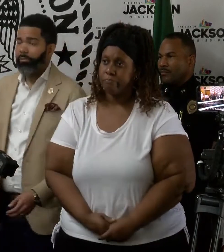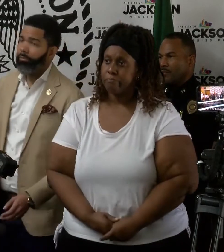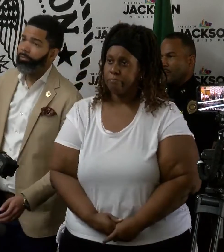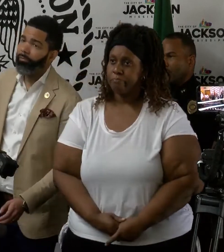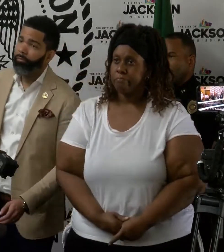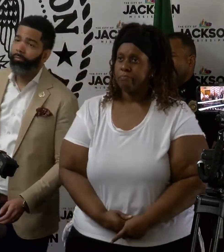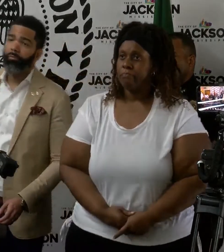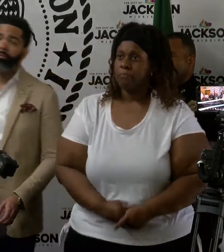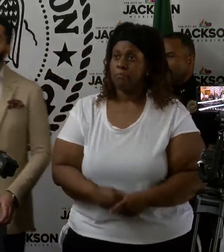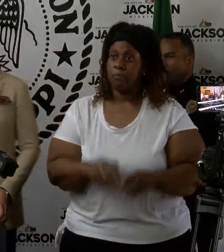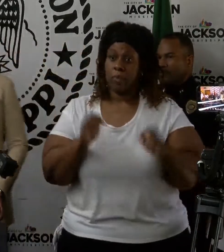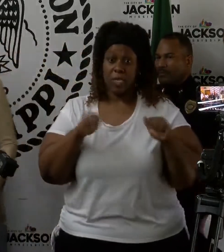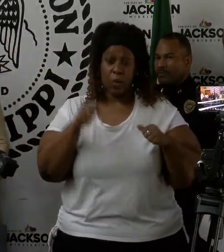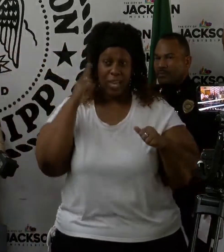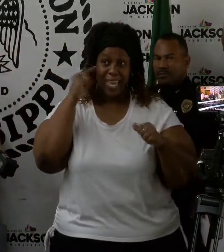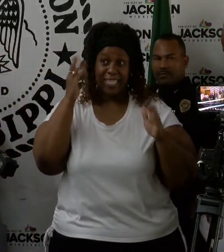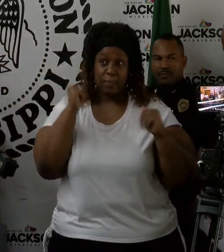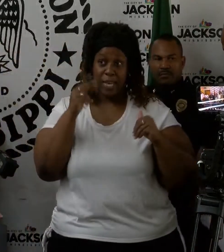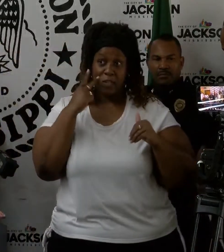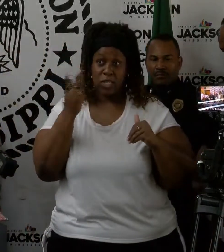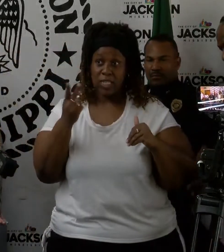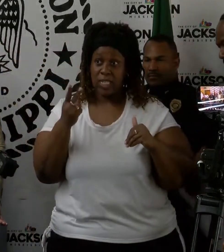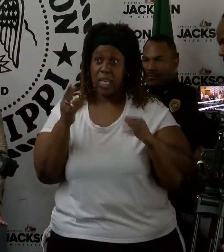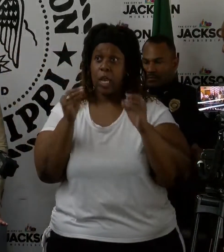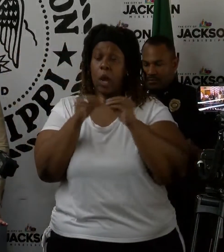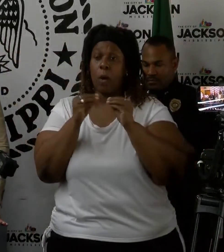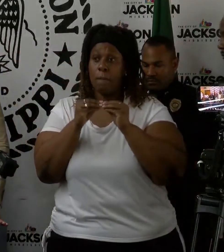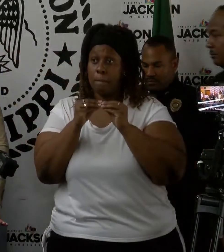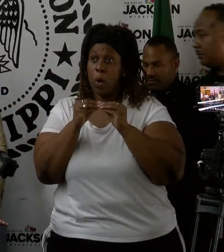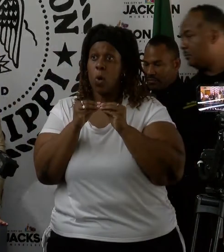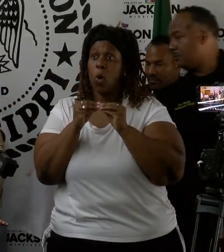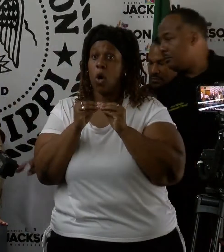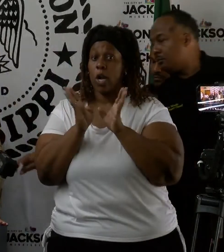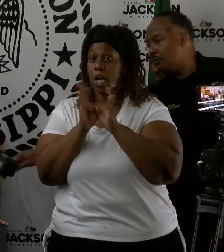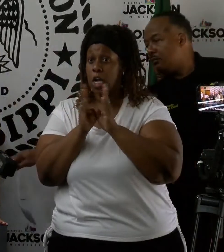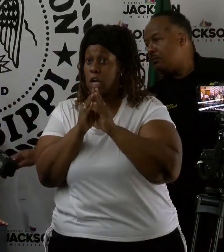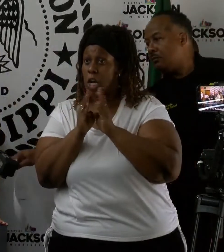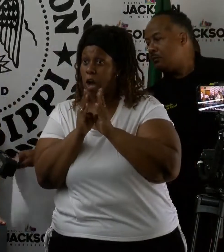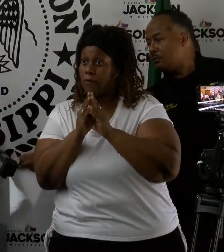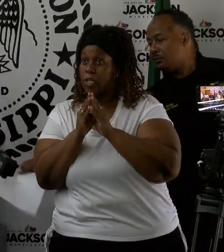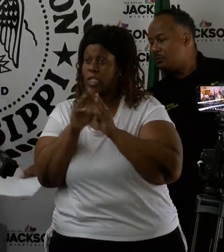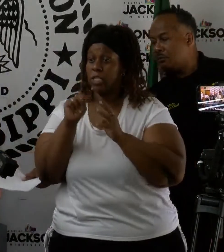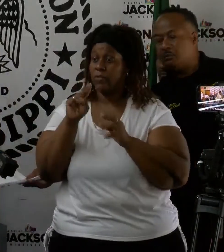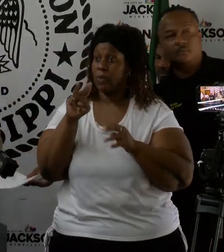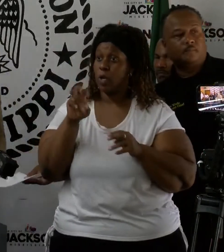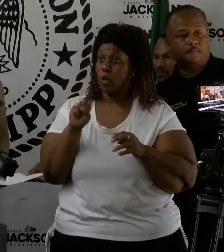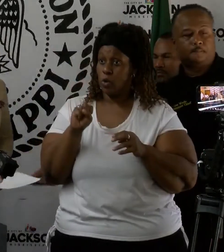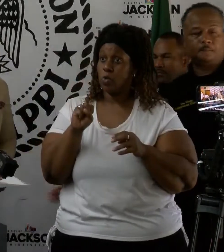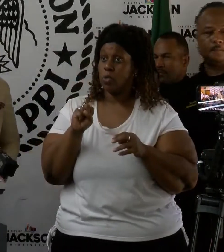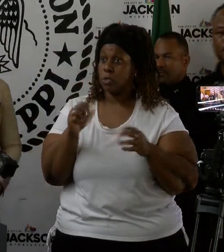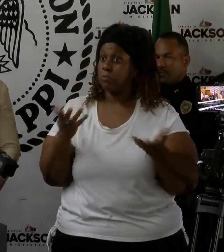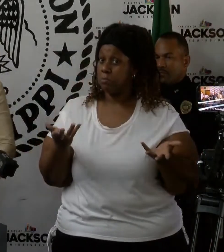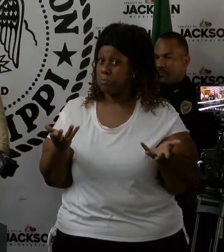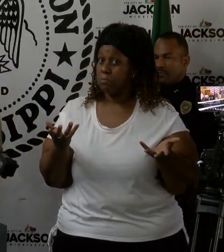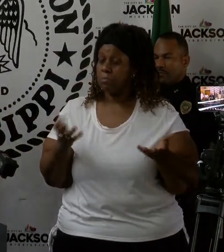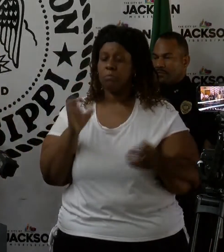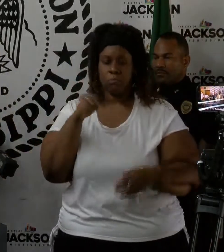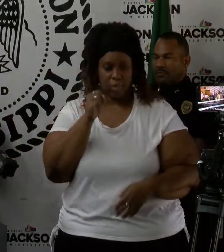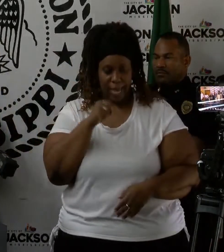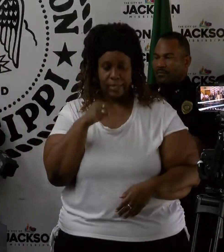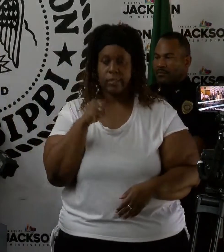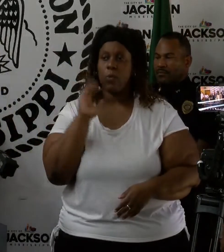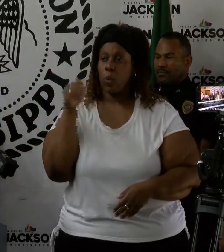Can we expect to see additional use conferences over the weekend as developments arise? Absolutely.